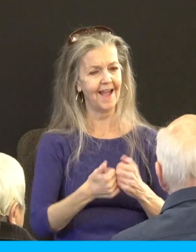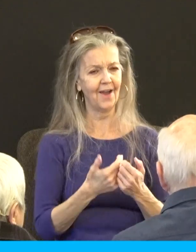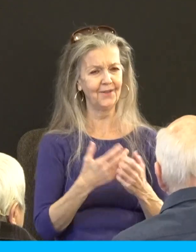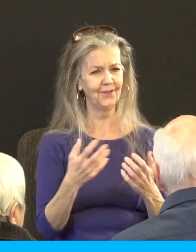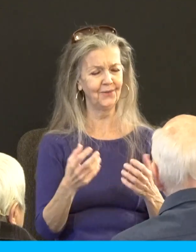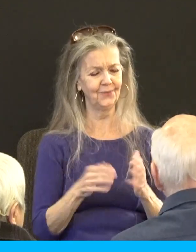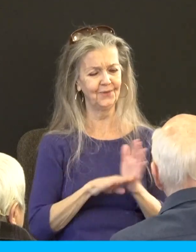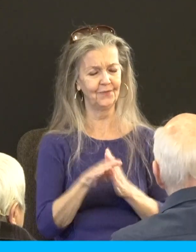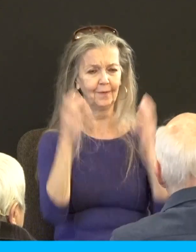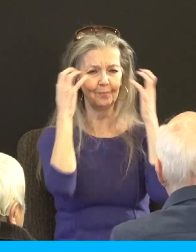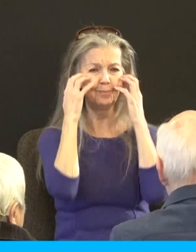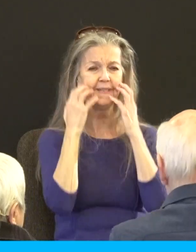how do you get the measles